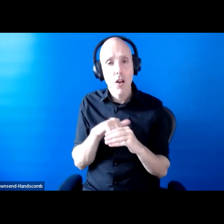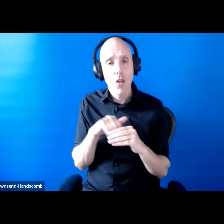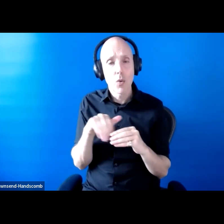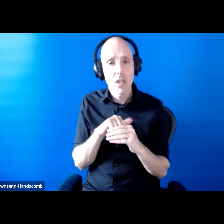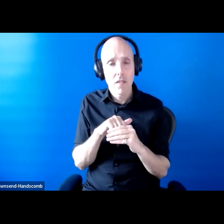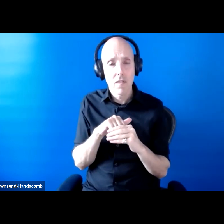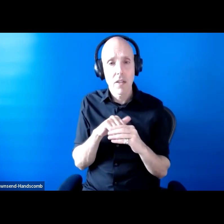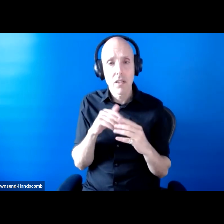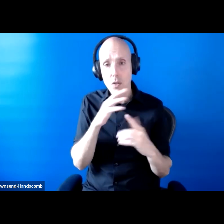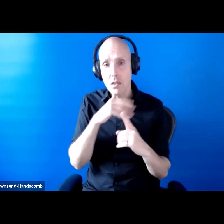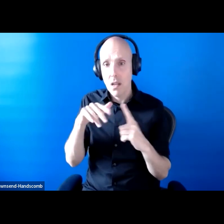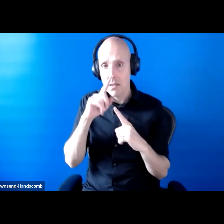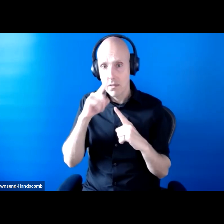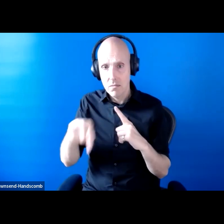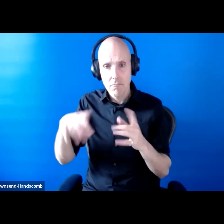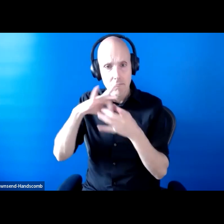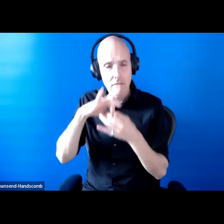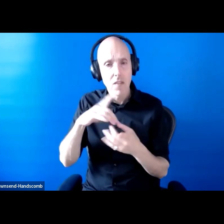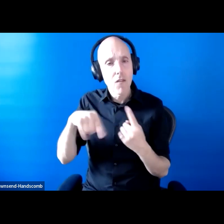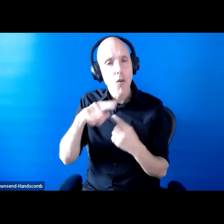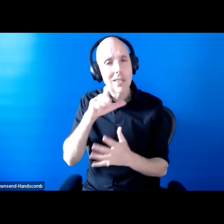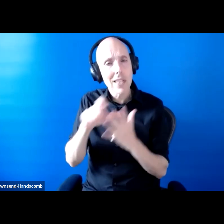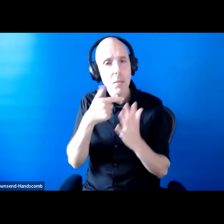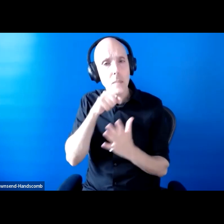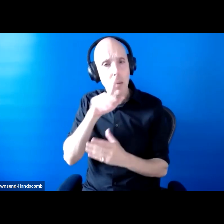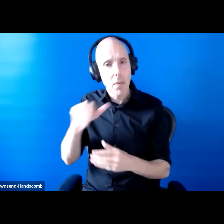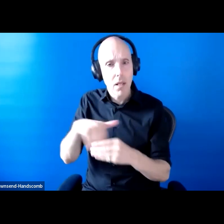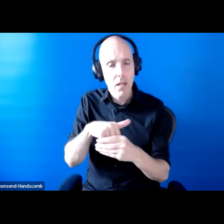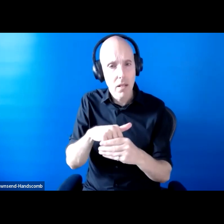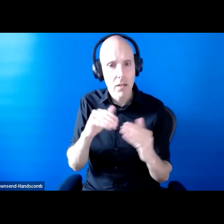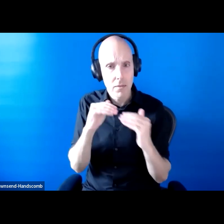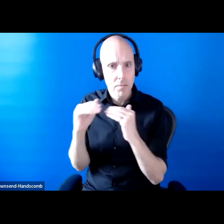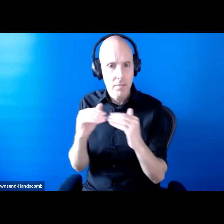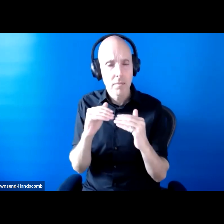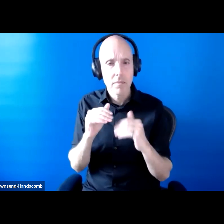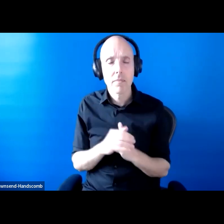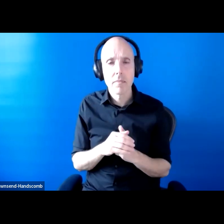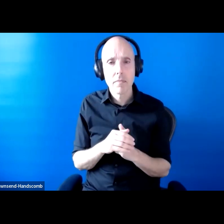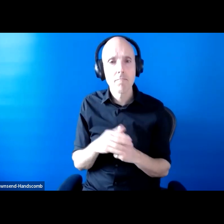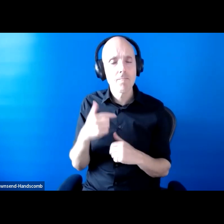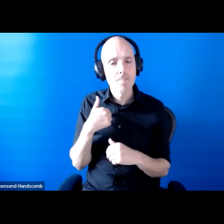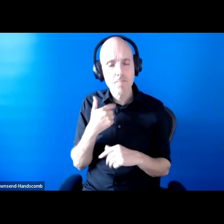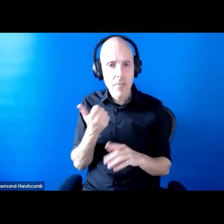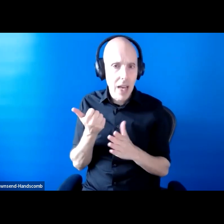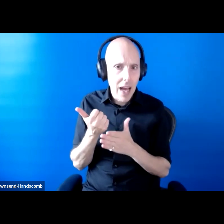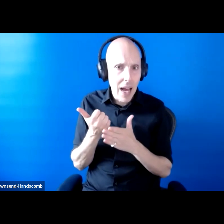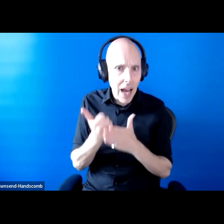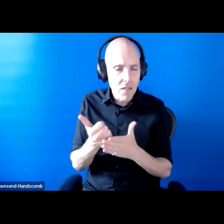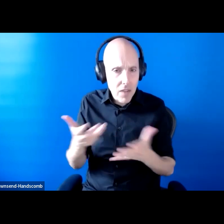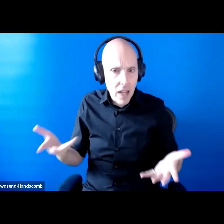people. We advocate for rights, equality of opportunity,